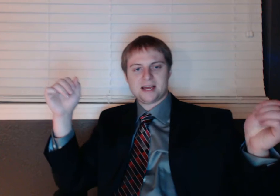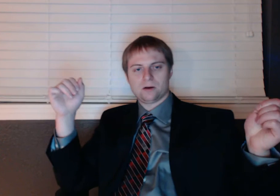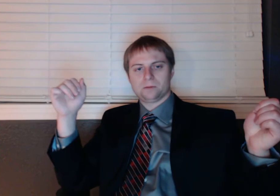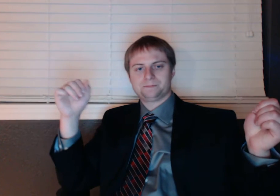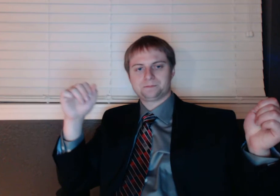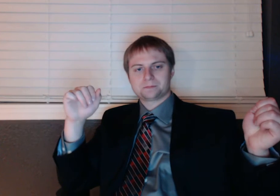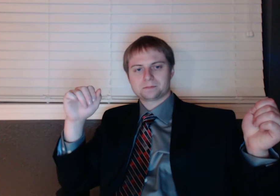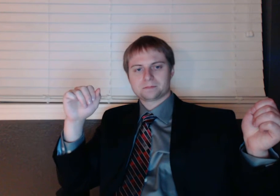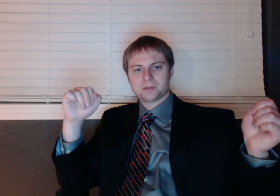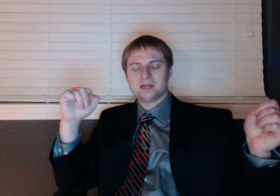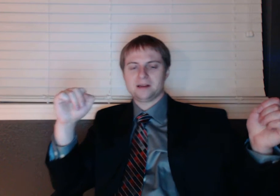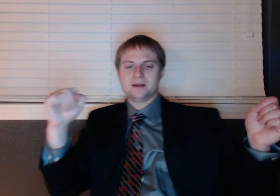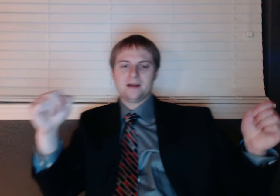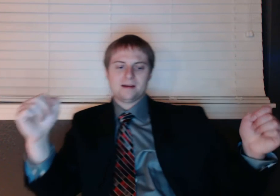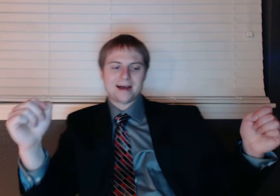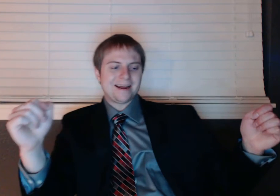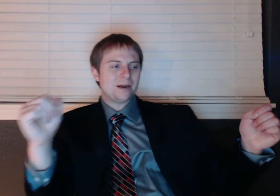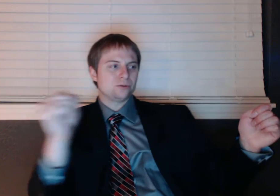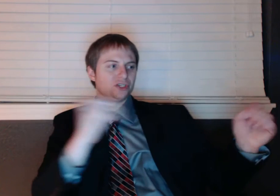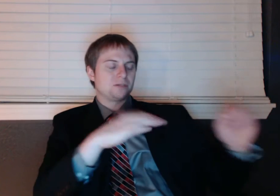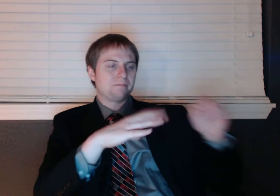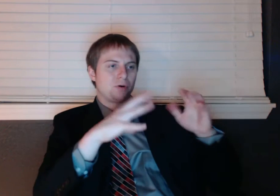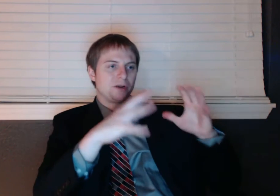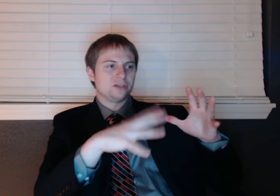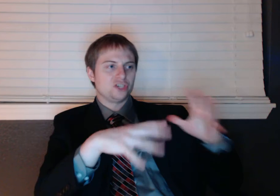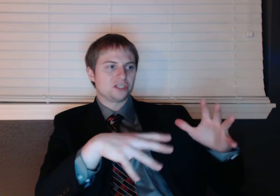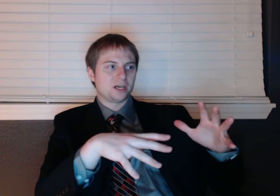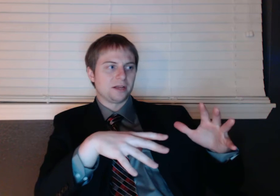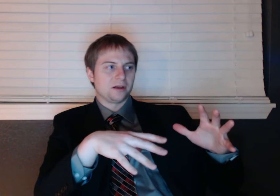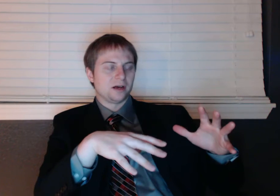this now? And I don't just put it just on,